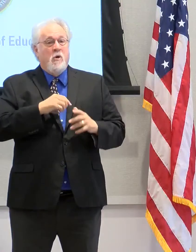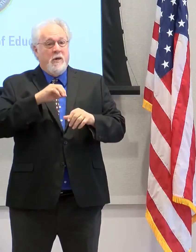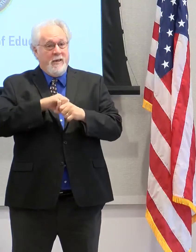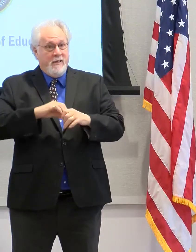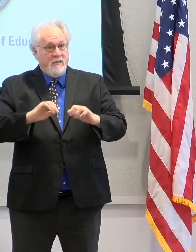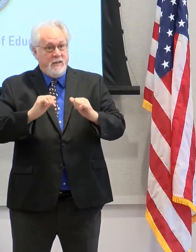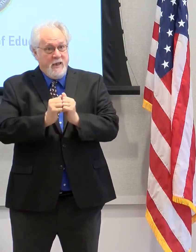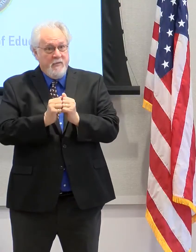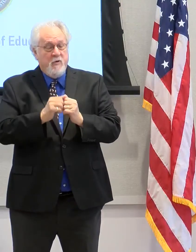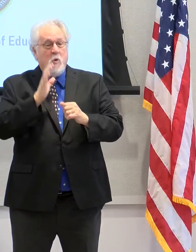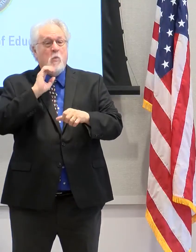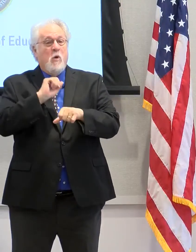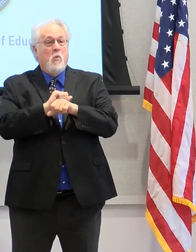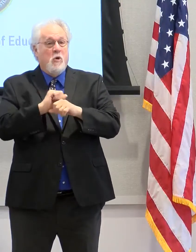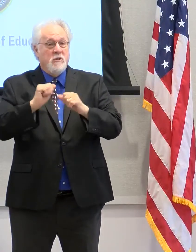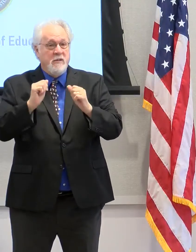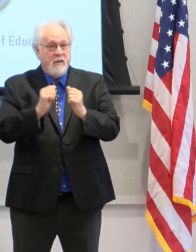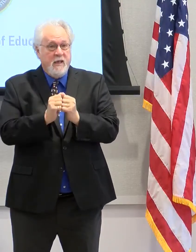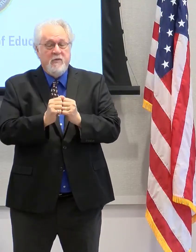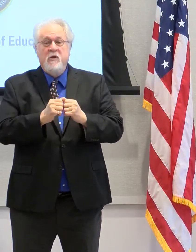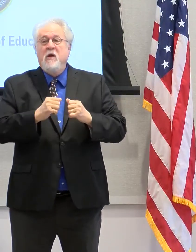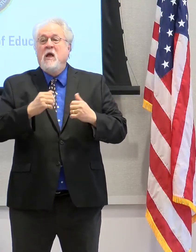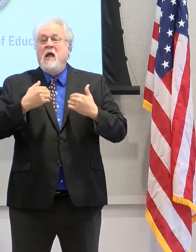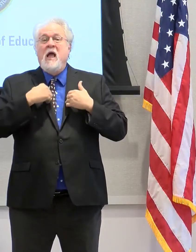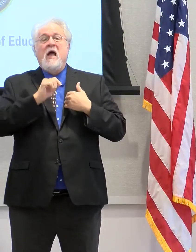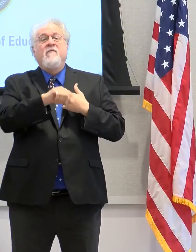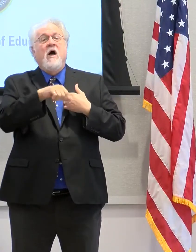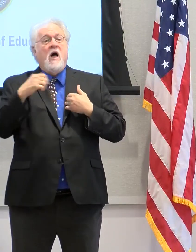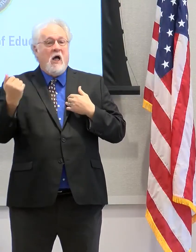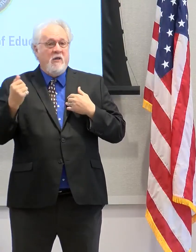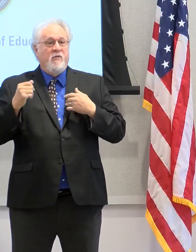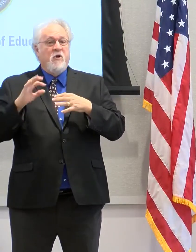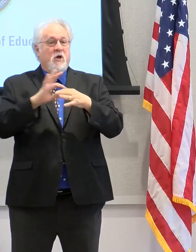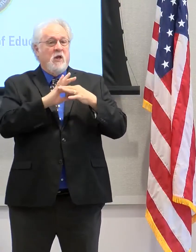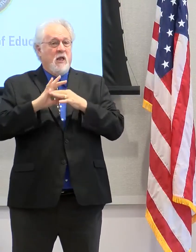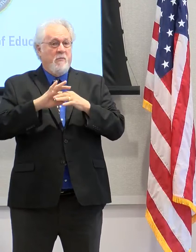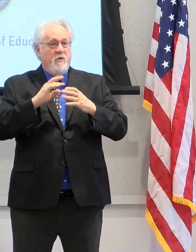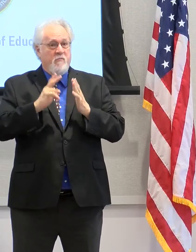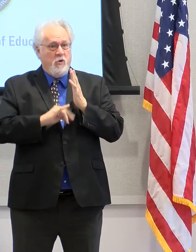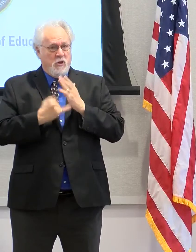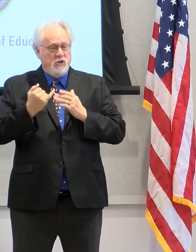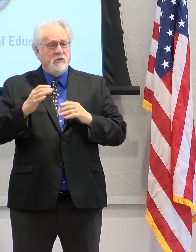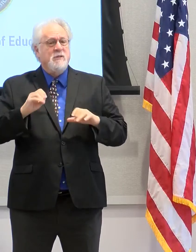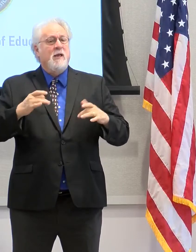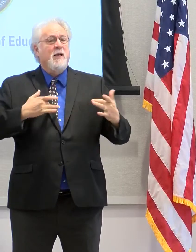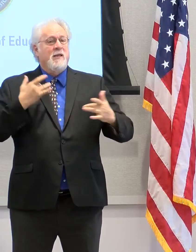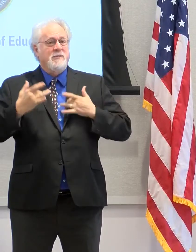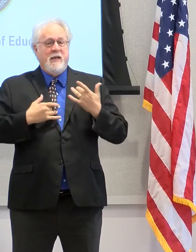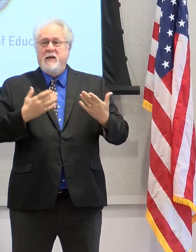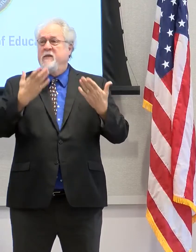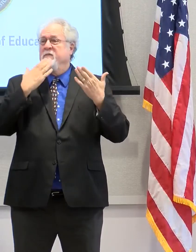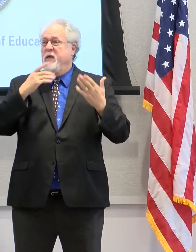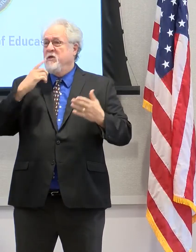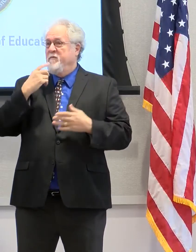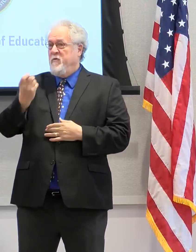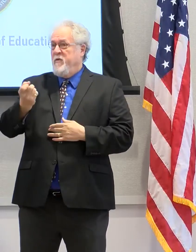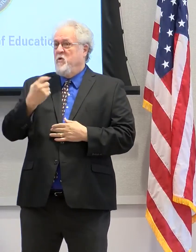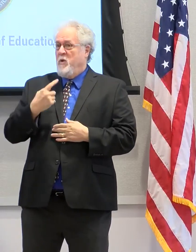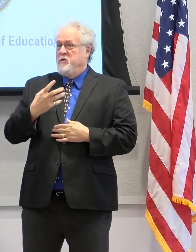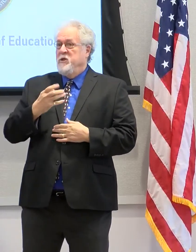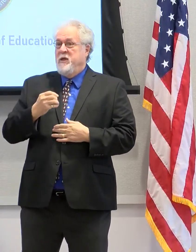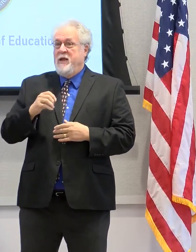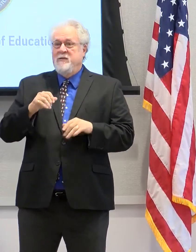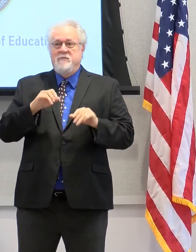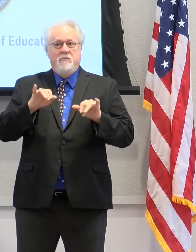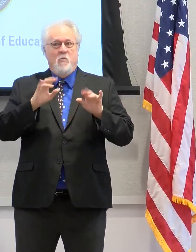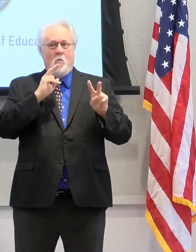together. We're going to work together. We've talked about other collaborative projects and we're excited to do so. So thank you for the question and